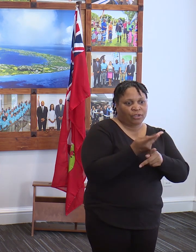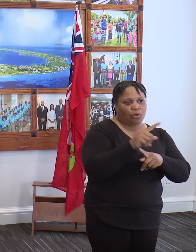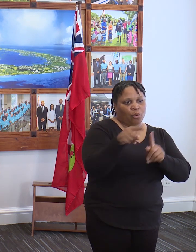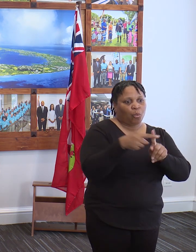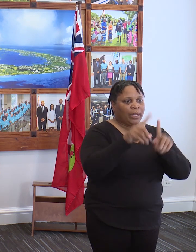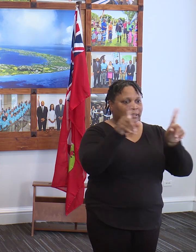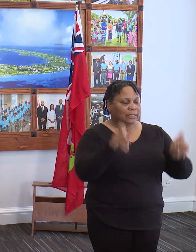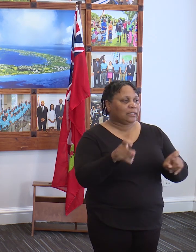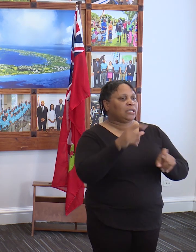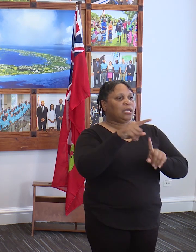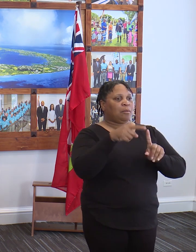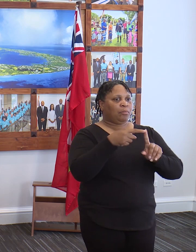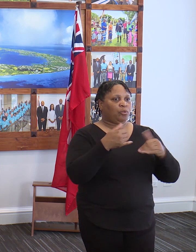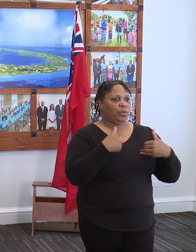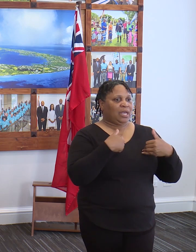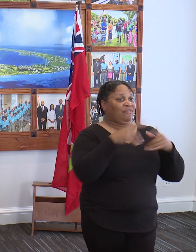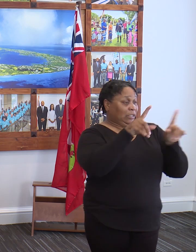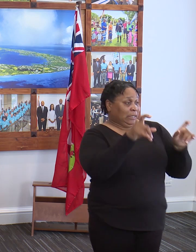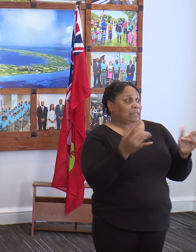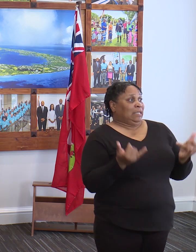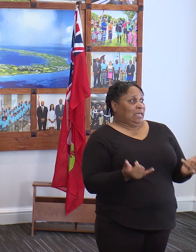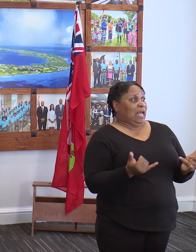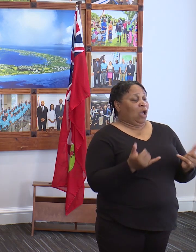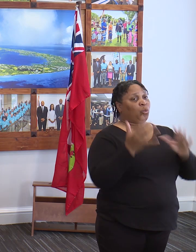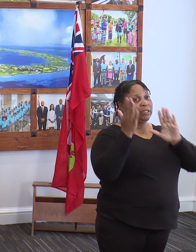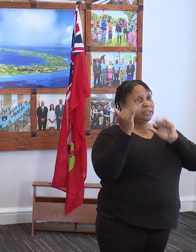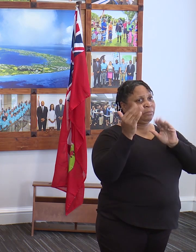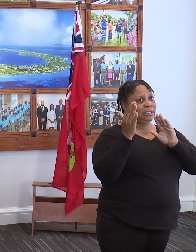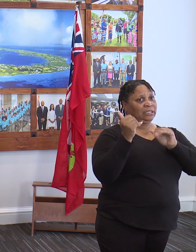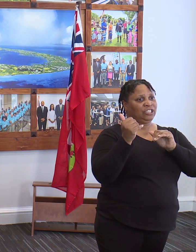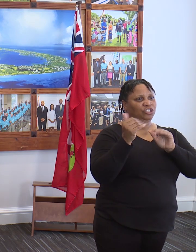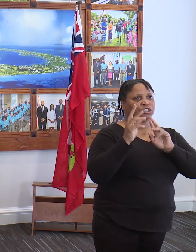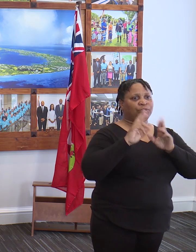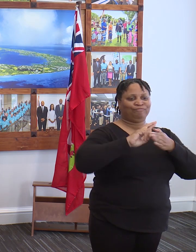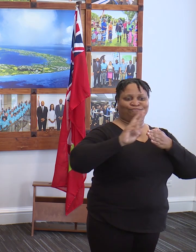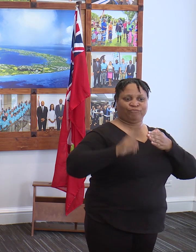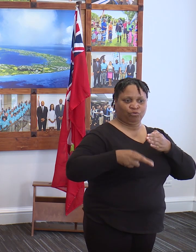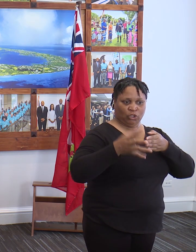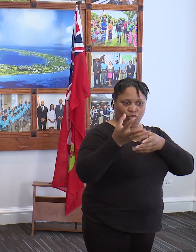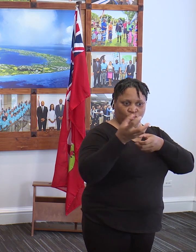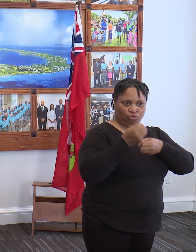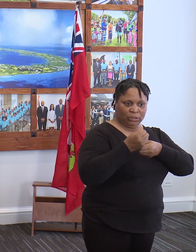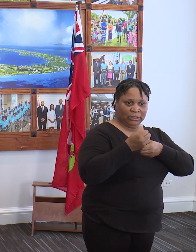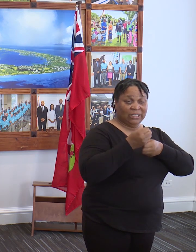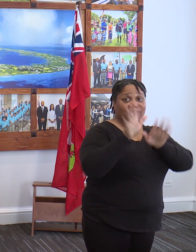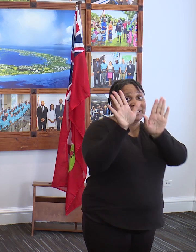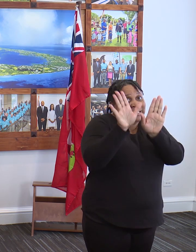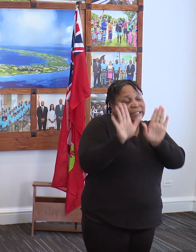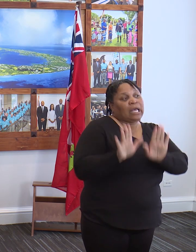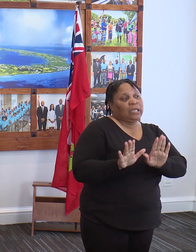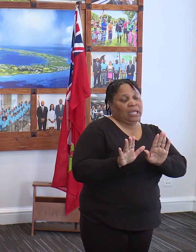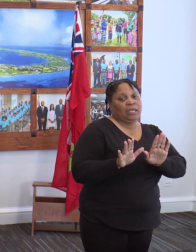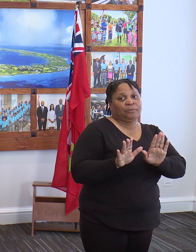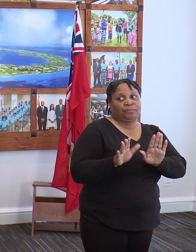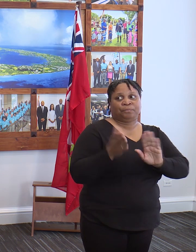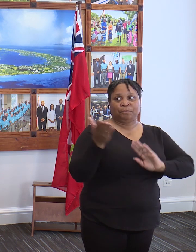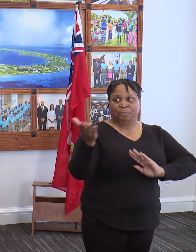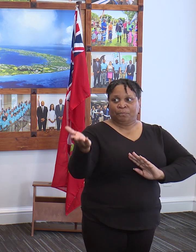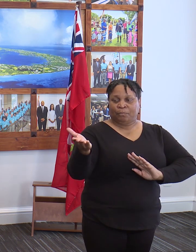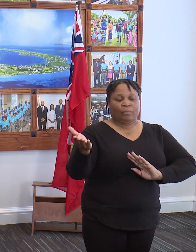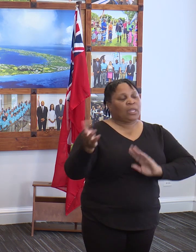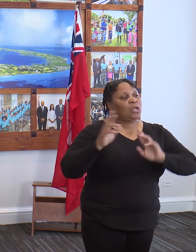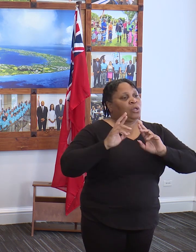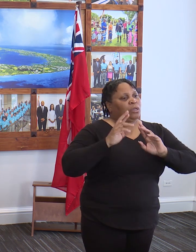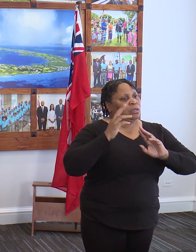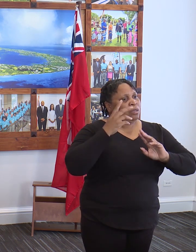actually being tested in the running of the test now, with the expectation that the results will be received on Sunday. As a